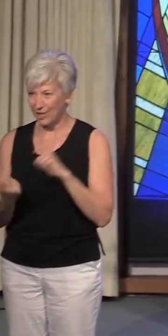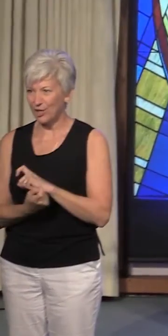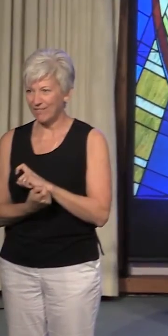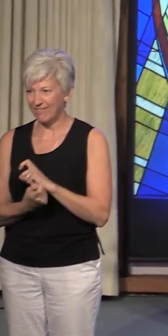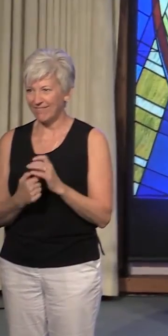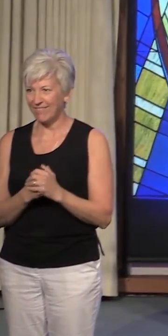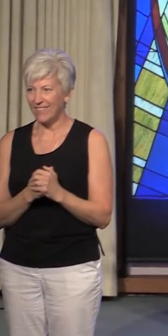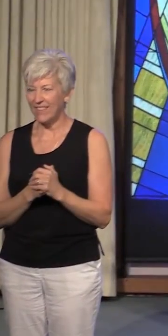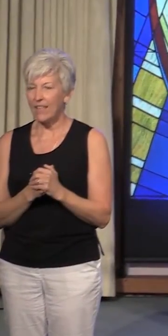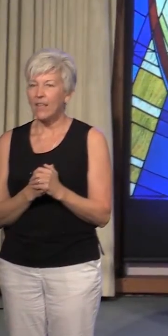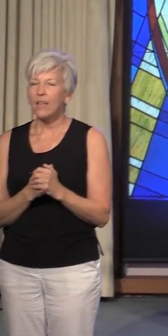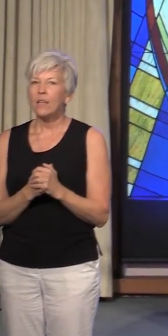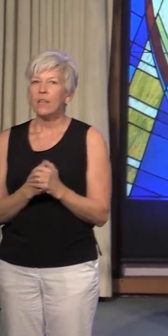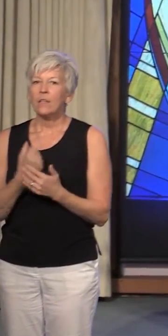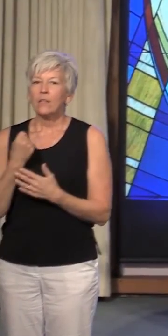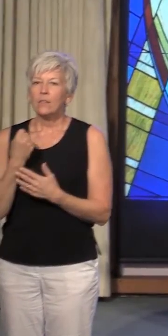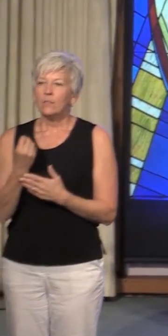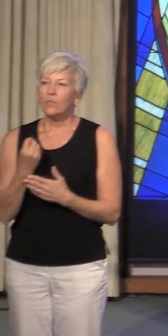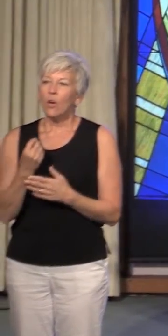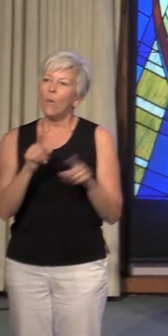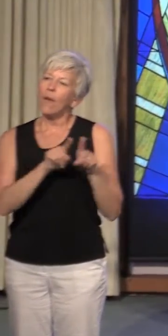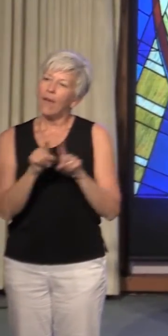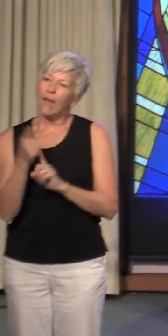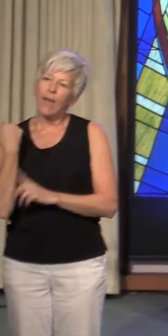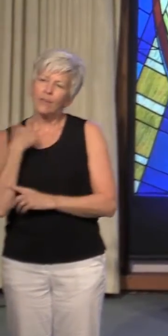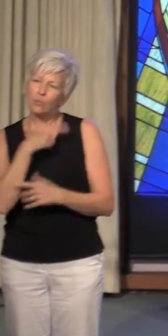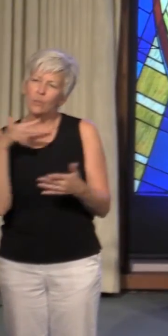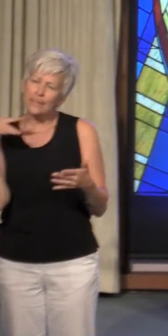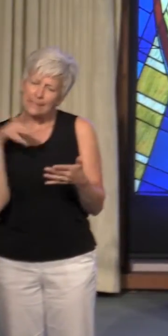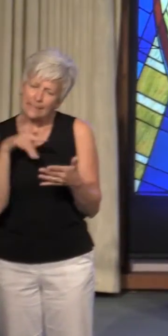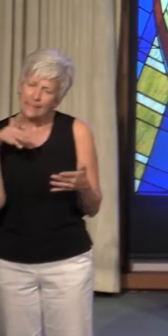So, as we study transition,